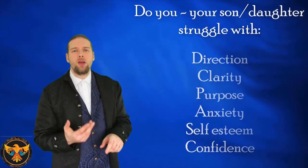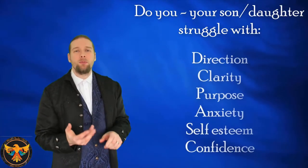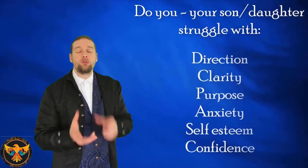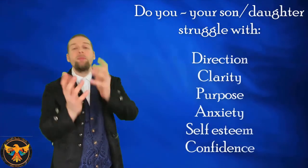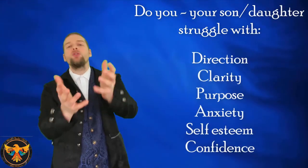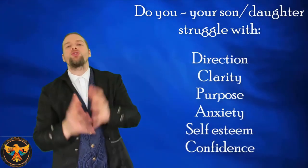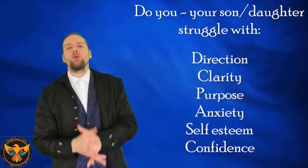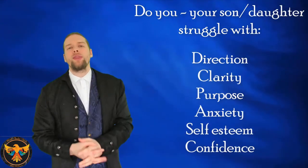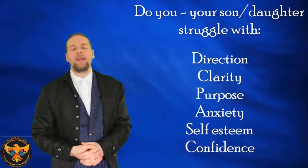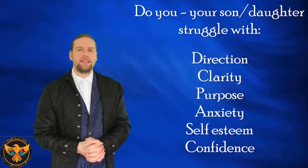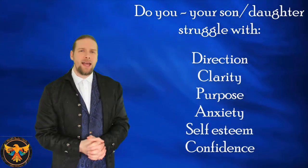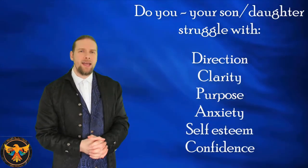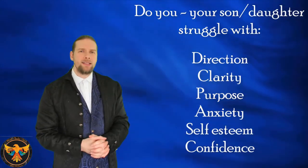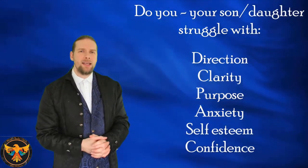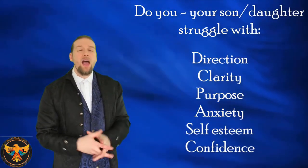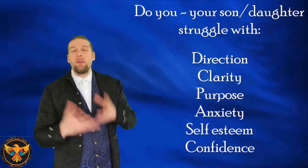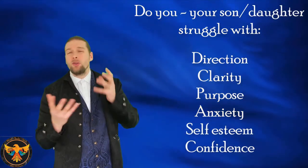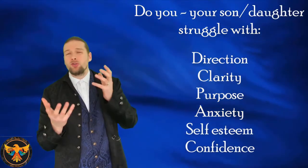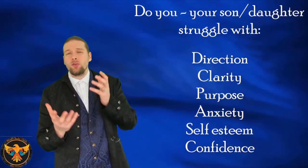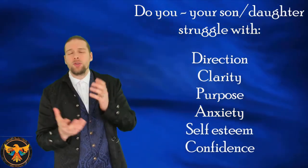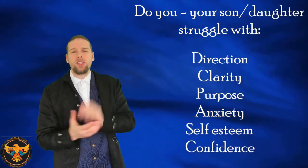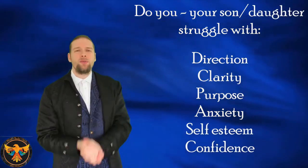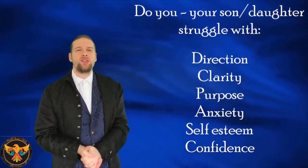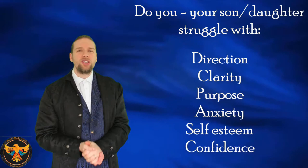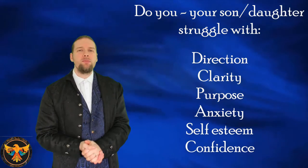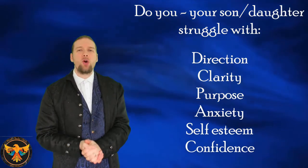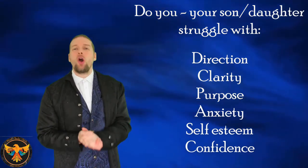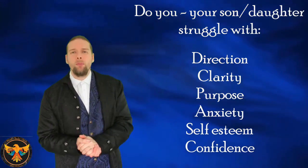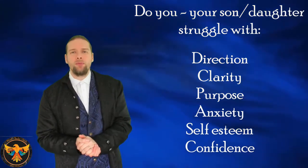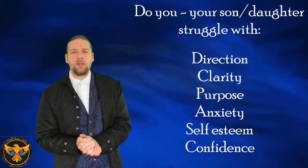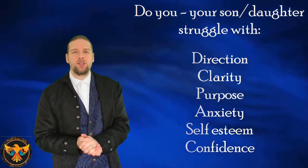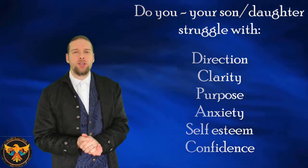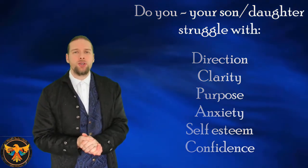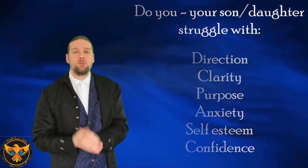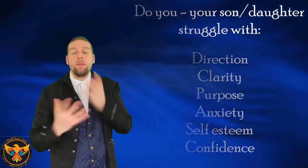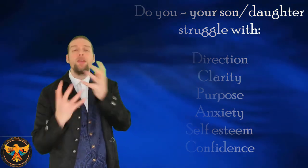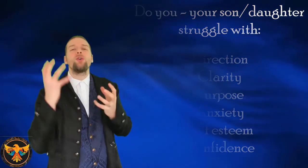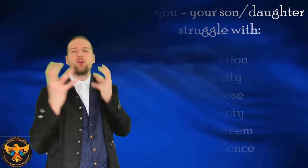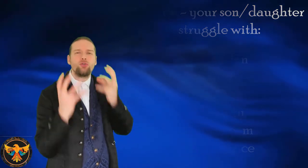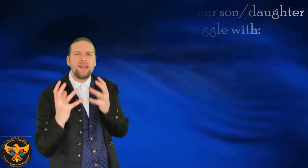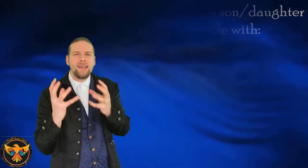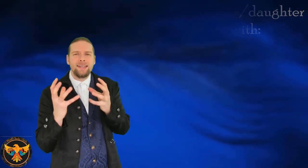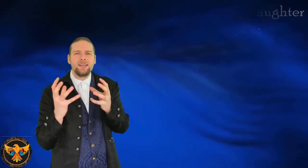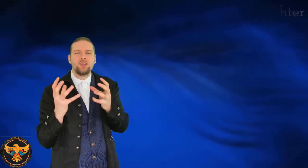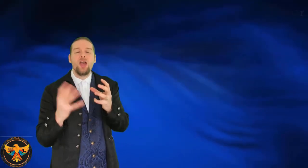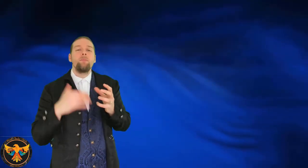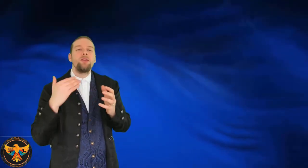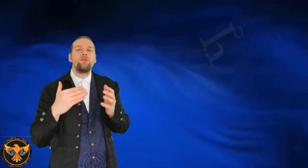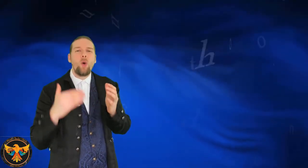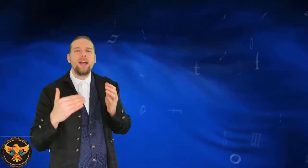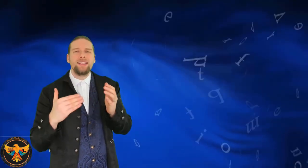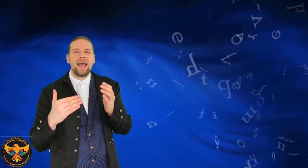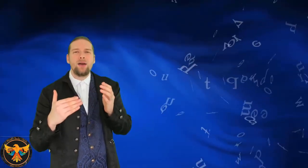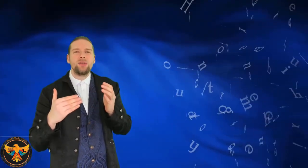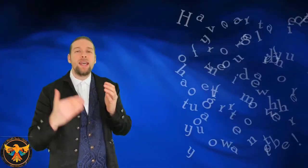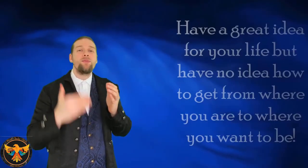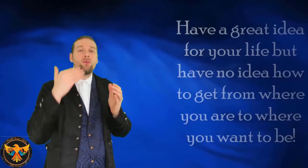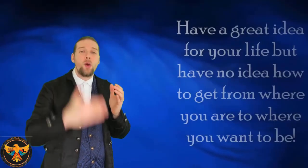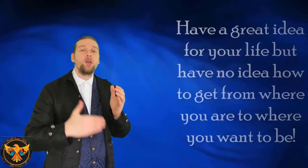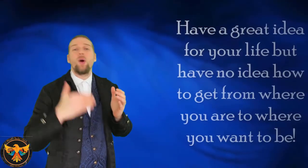purpose? Maybe you struggle with anxiety. Maybe you struggle with self-esteem or confidence issues. Maybe you've got great ideas, but you've no idea how to get from where you